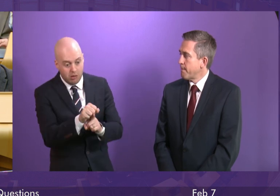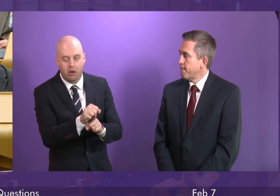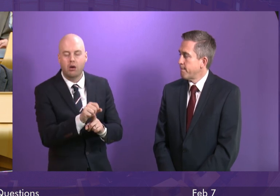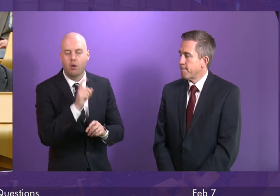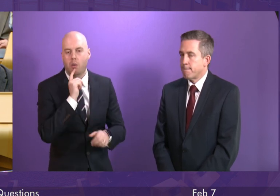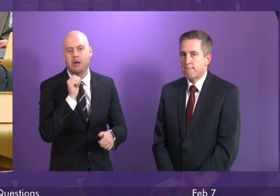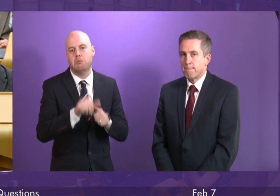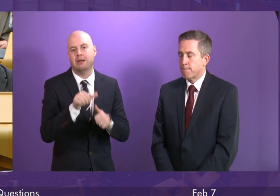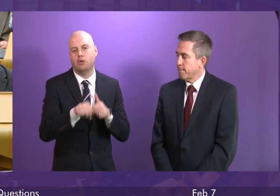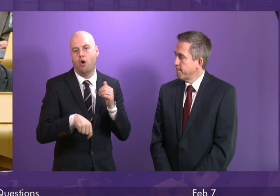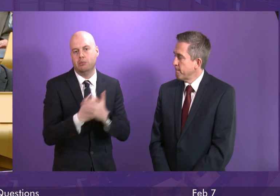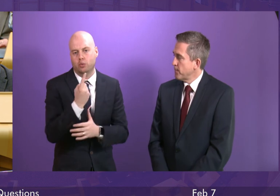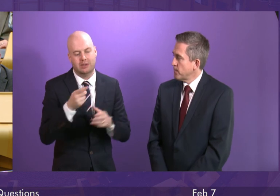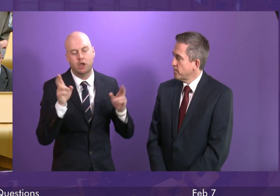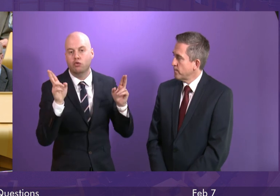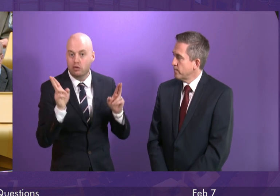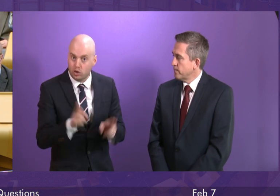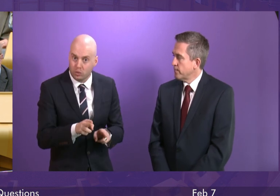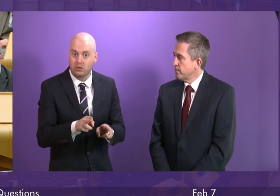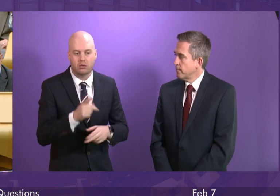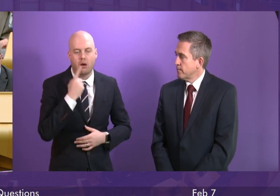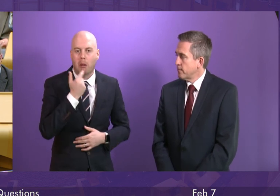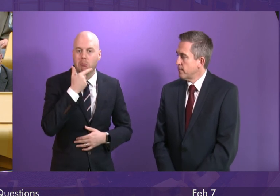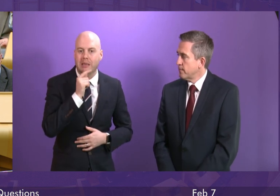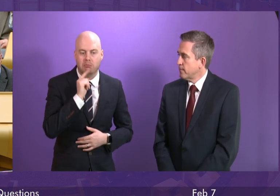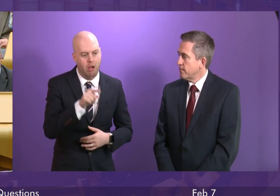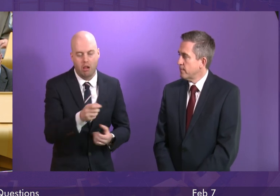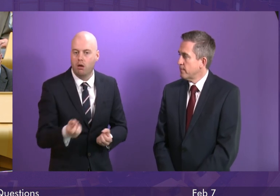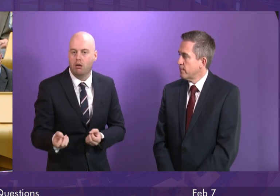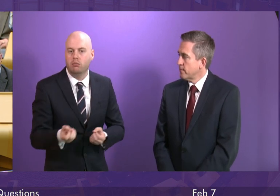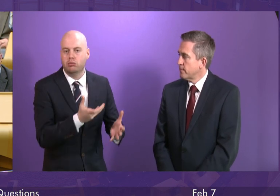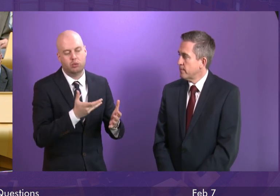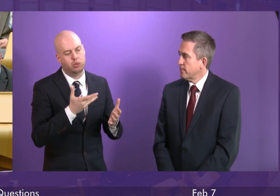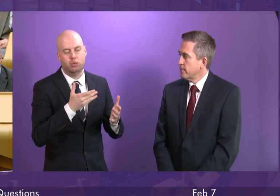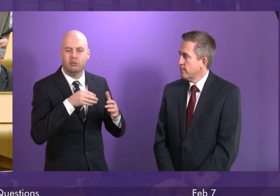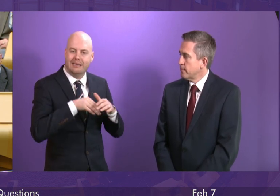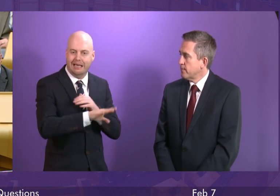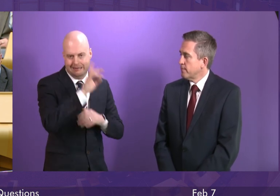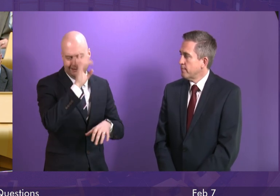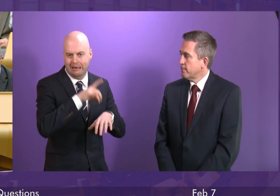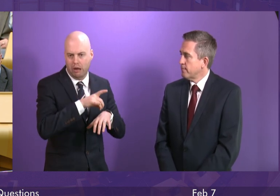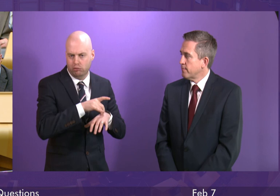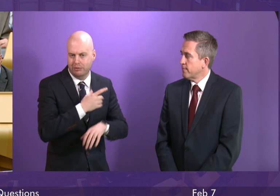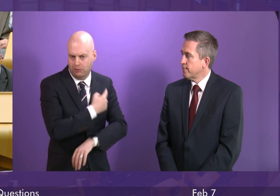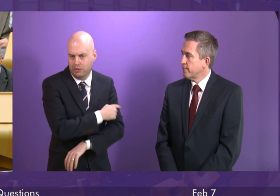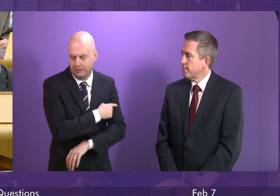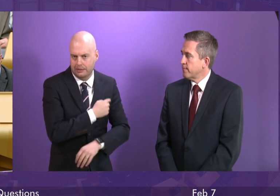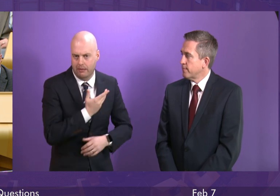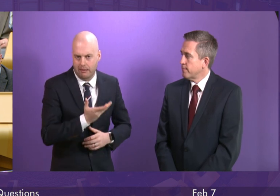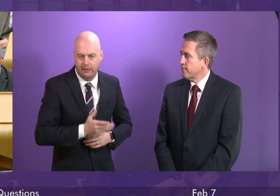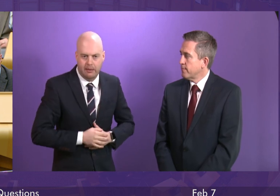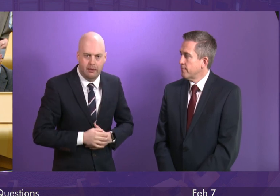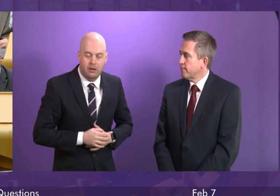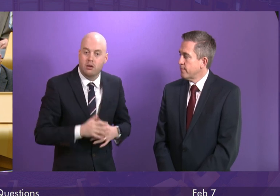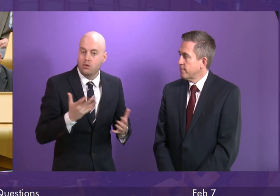of reducing the necessity of young people to be admitted to inpatient psychiatric units So we cannot see